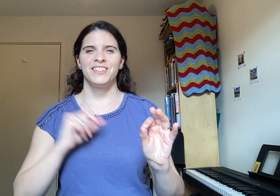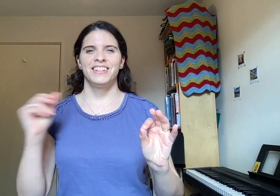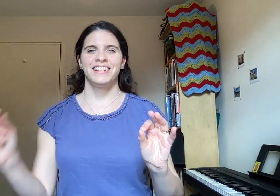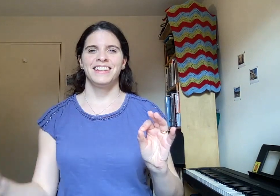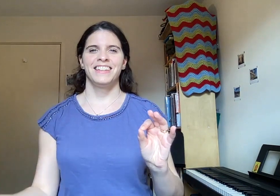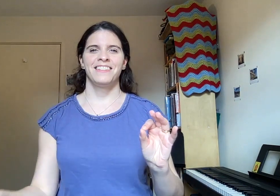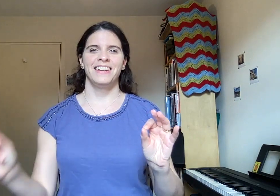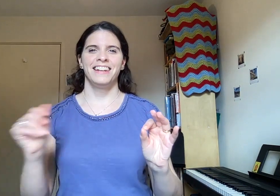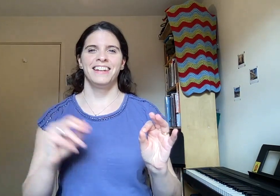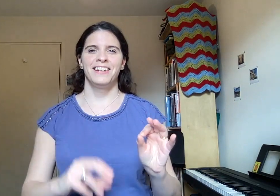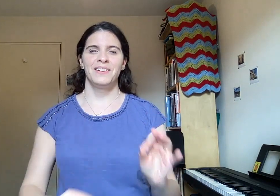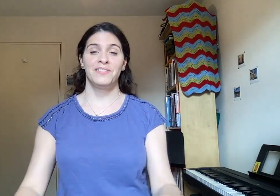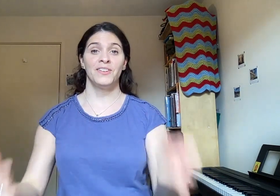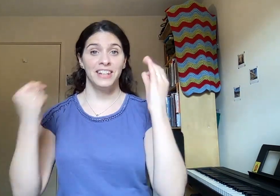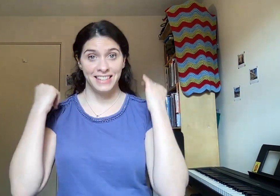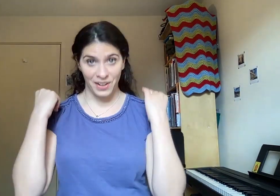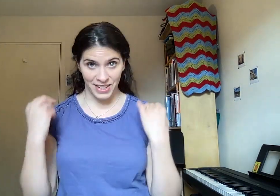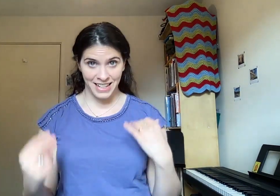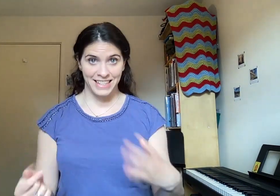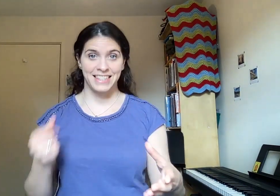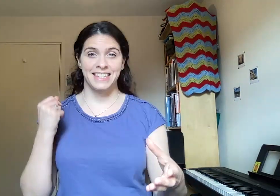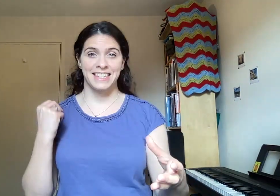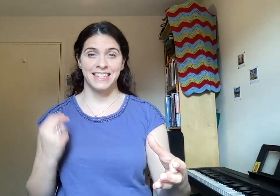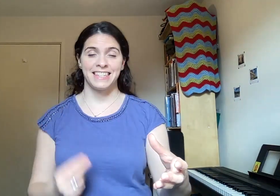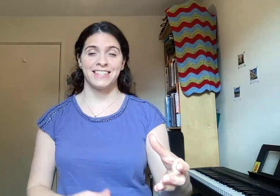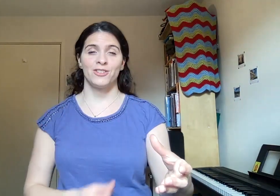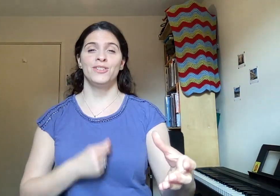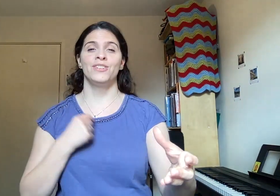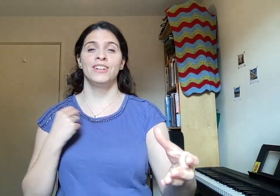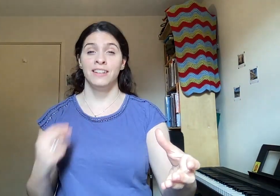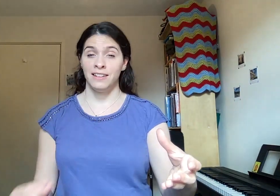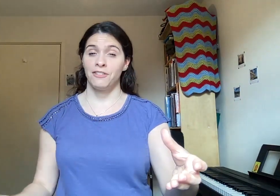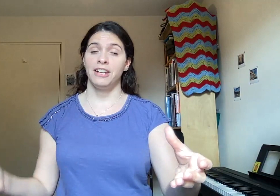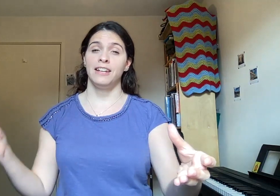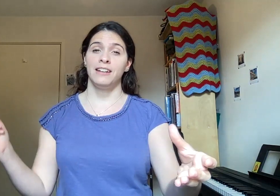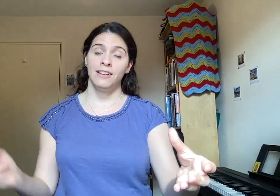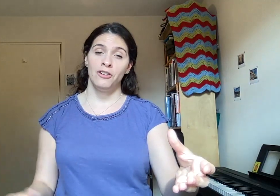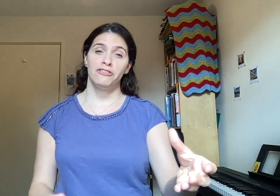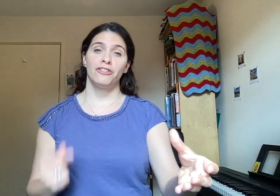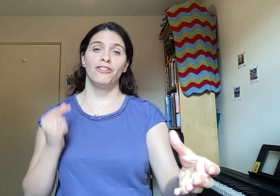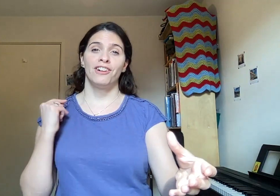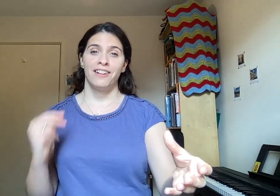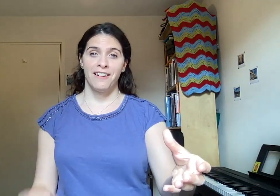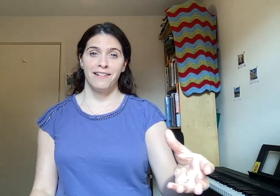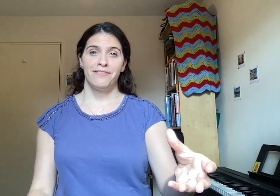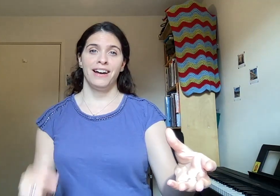3, 4, hiss out. 2, 3, 4, 5,